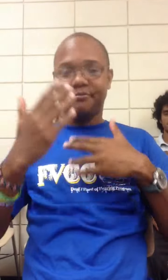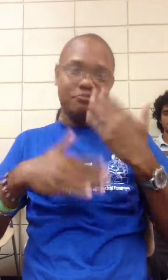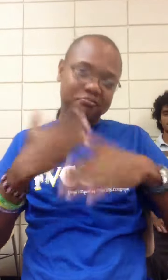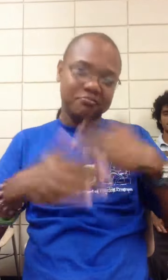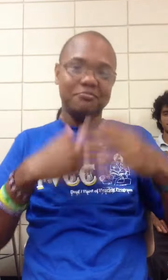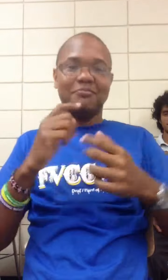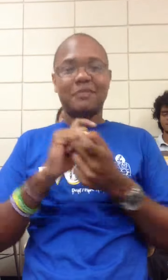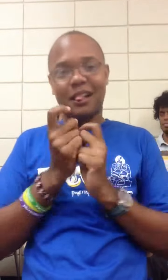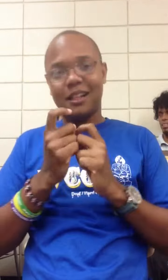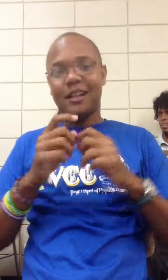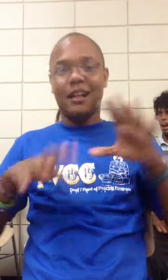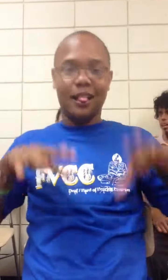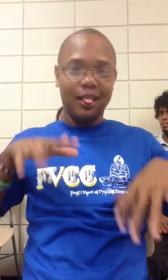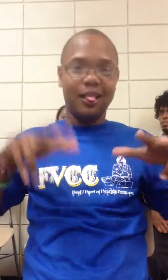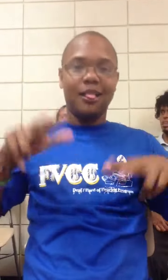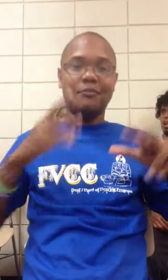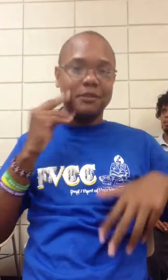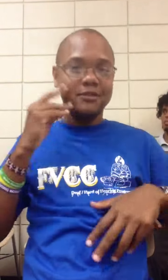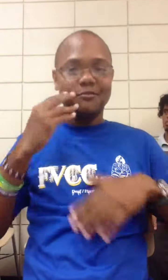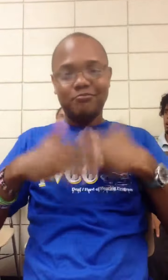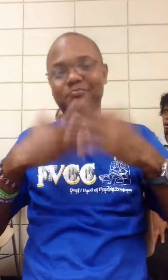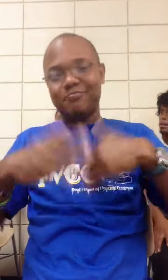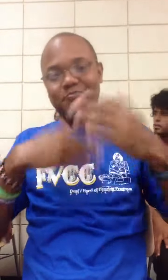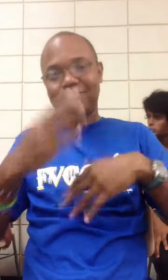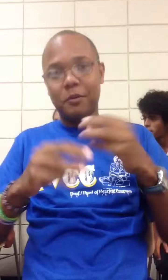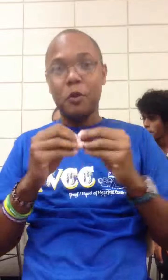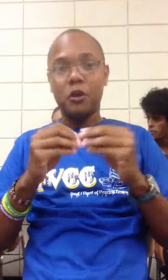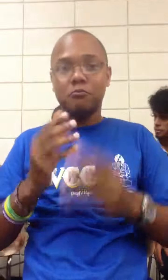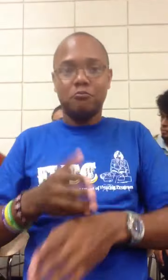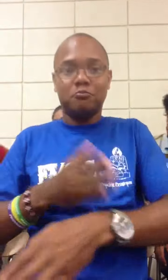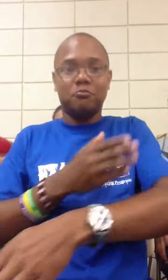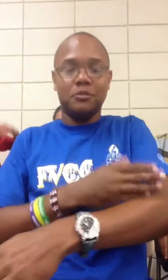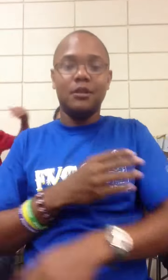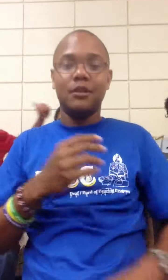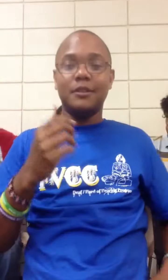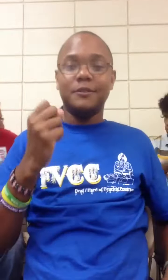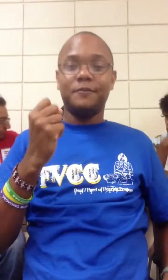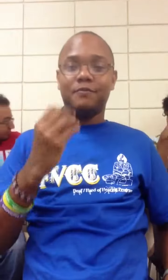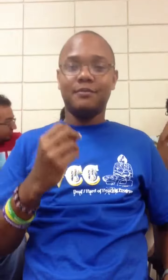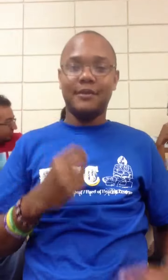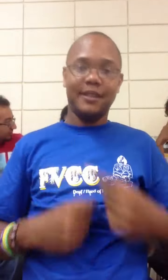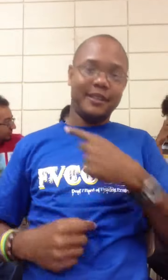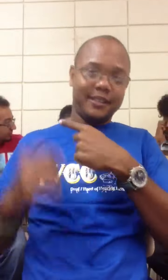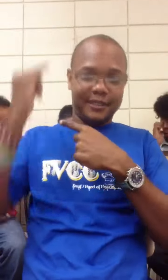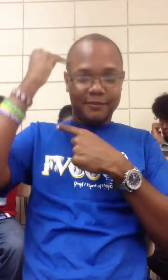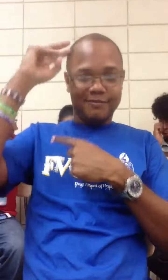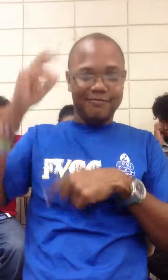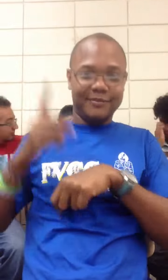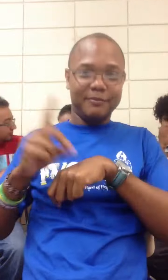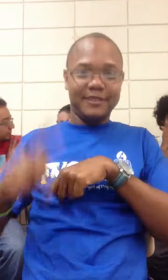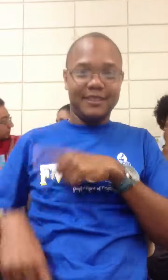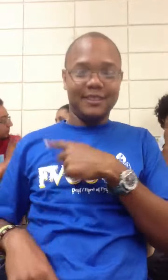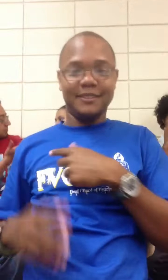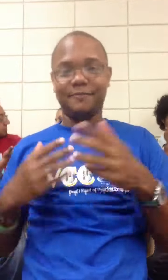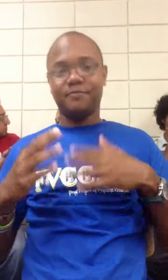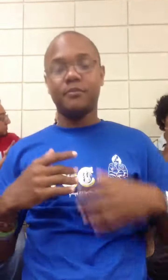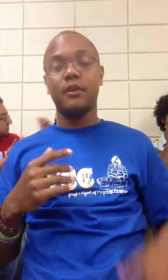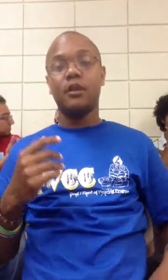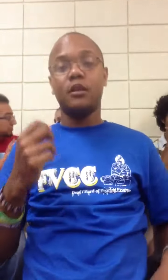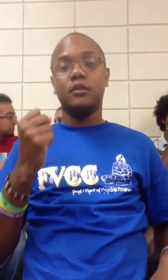copy anybody's word. Don't. El materialismo está prohibido. Por valer. El, you copy, if